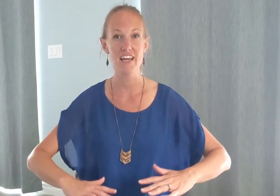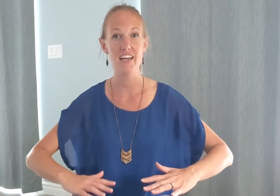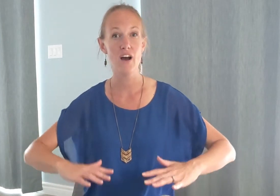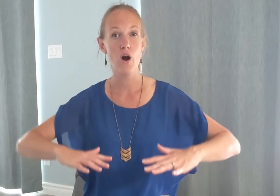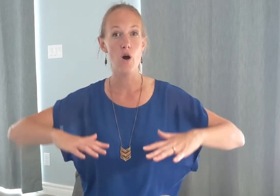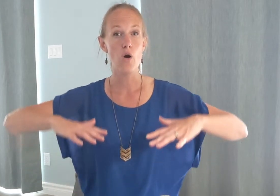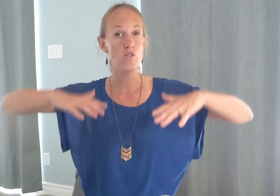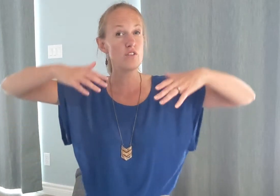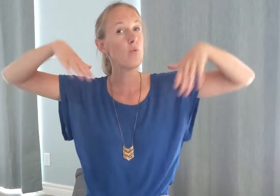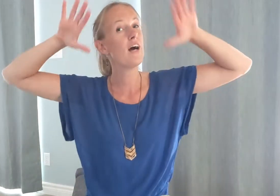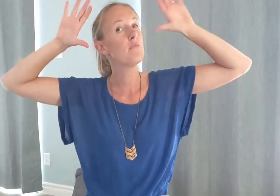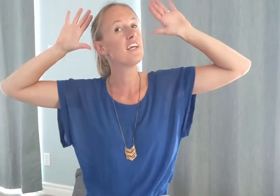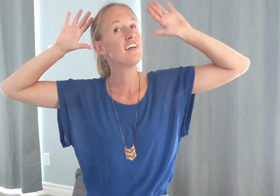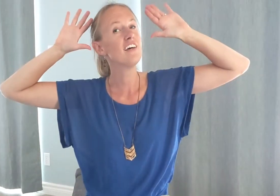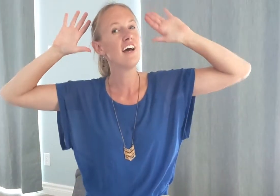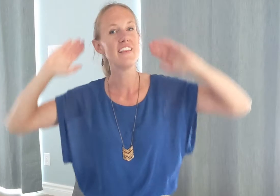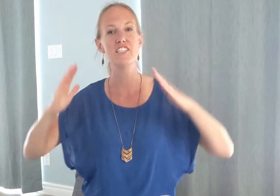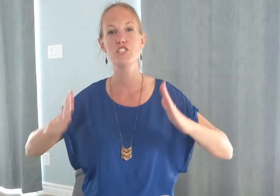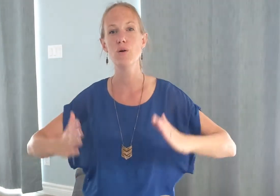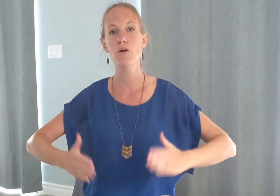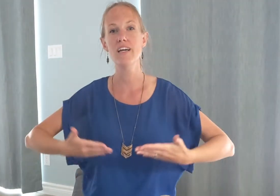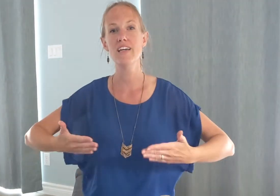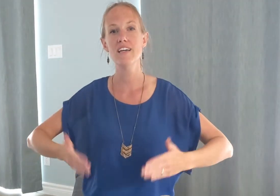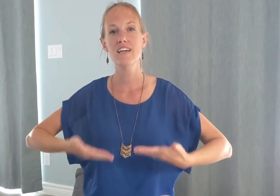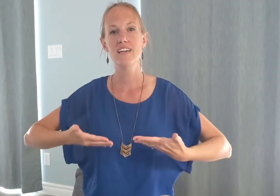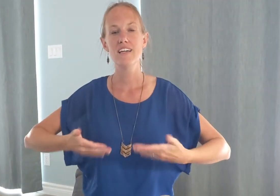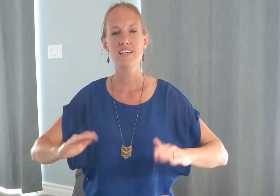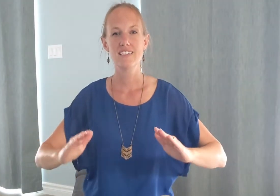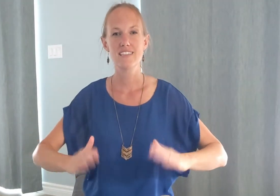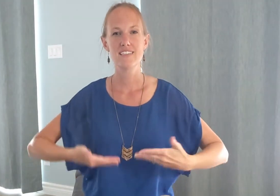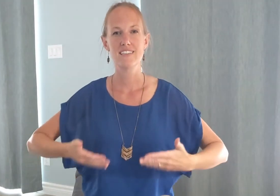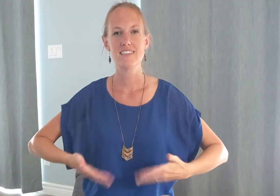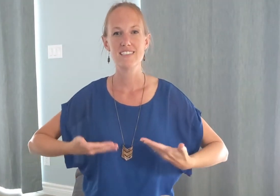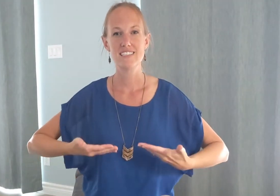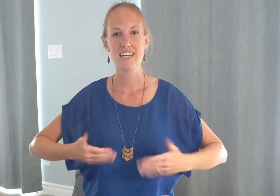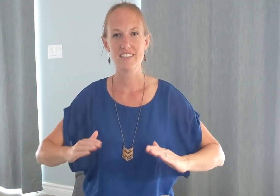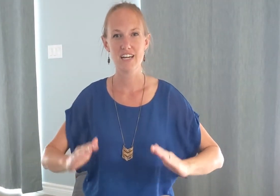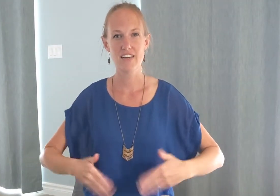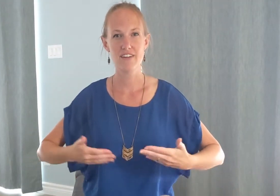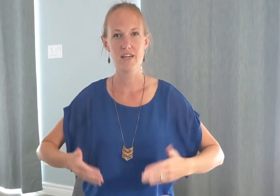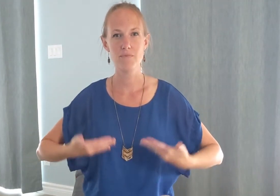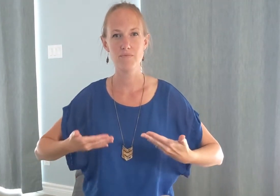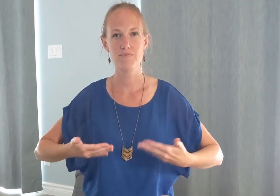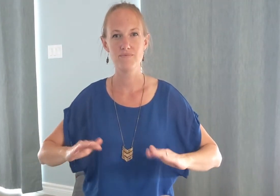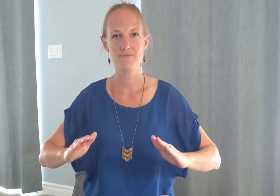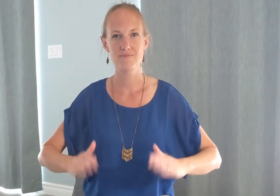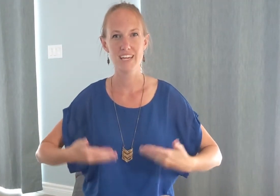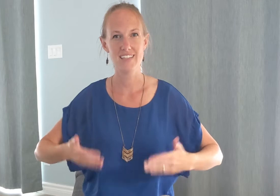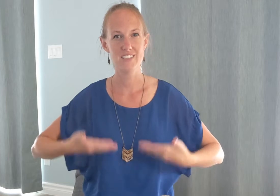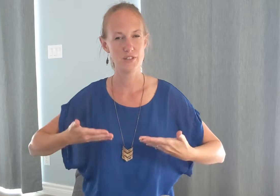overwhelming and then joy joy just at your diaphragm okay two